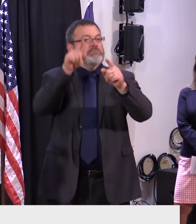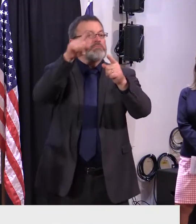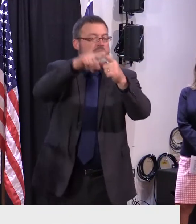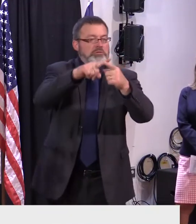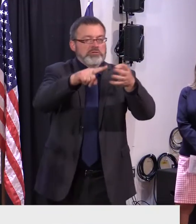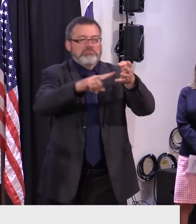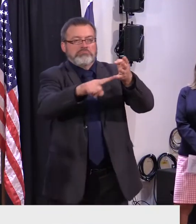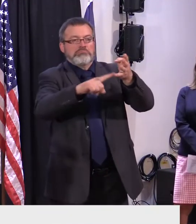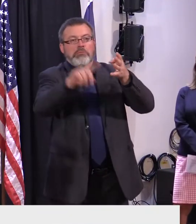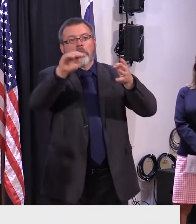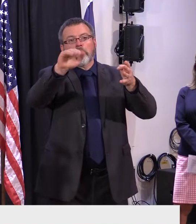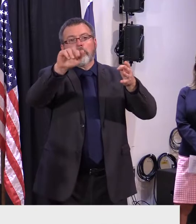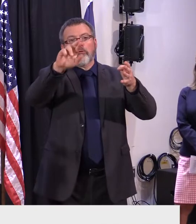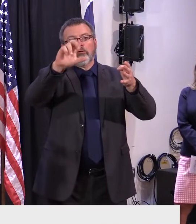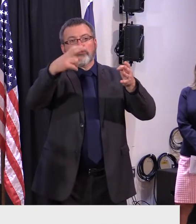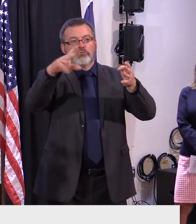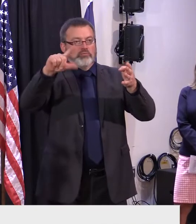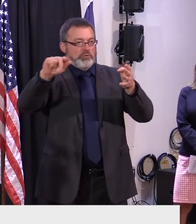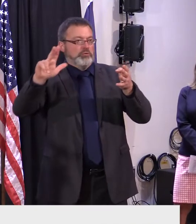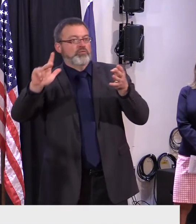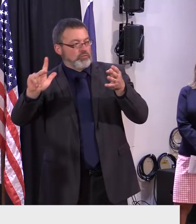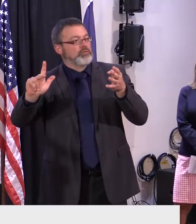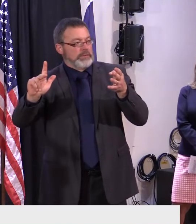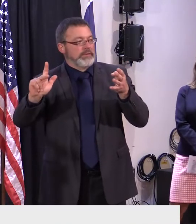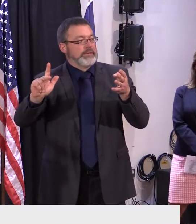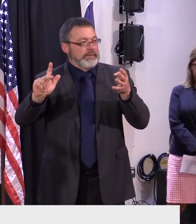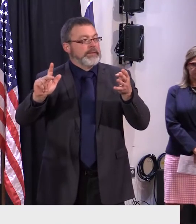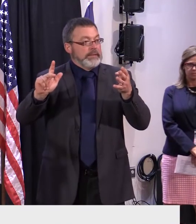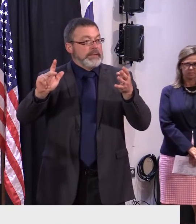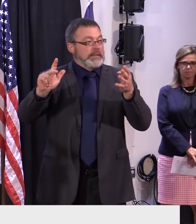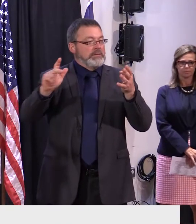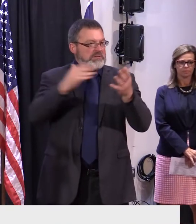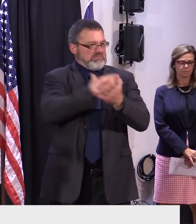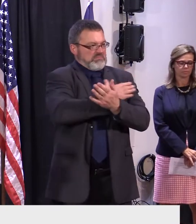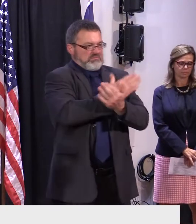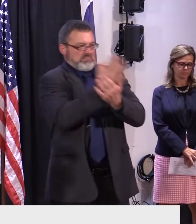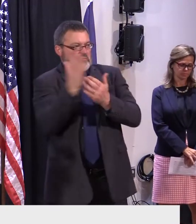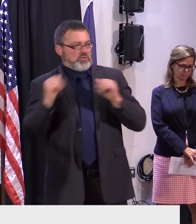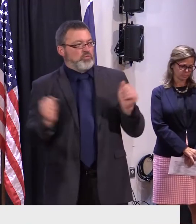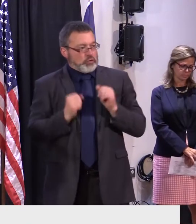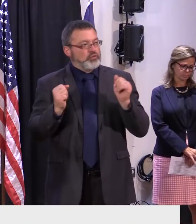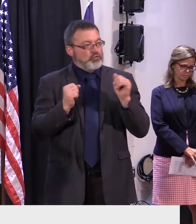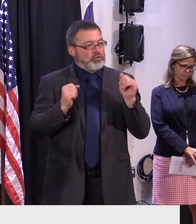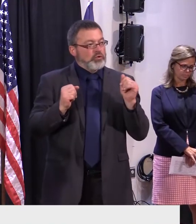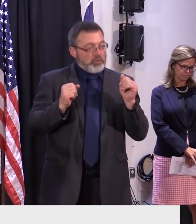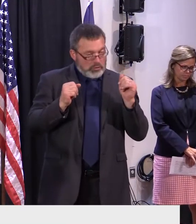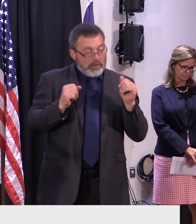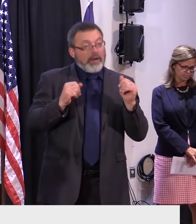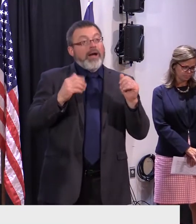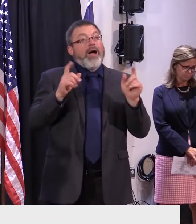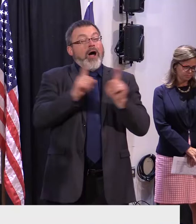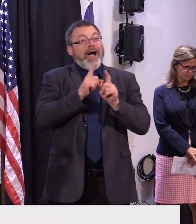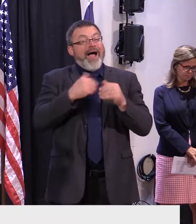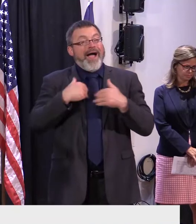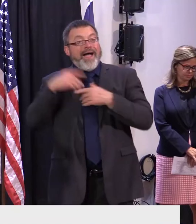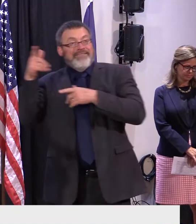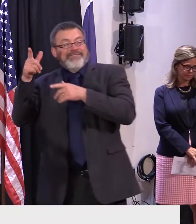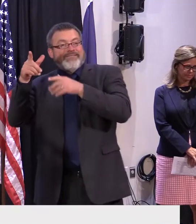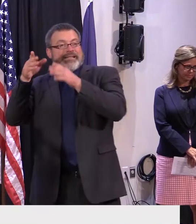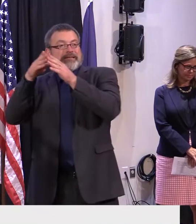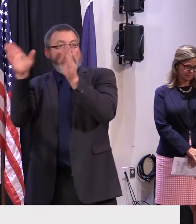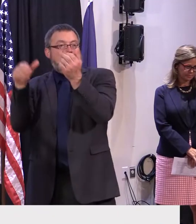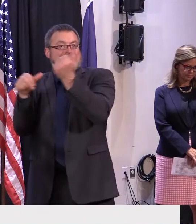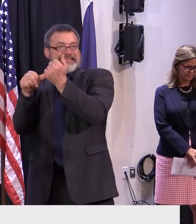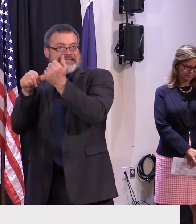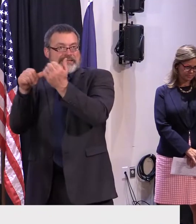In addition, we will also be operating our general assistance program. That's still in existence, and we will